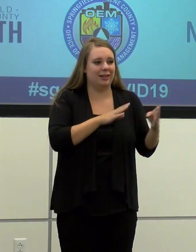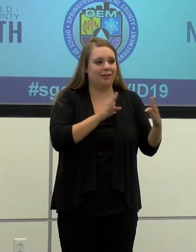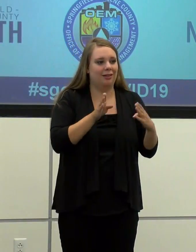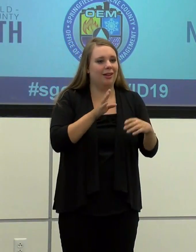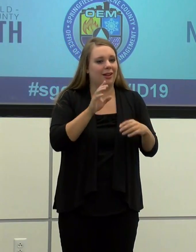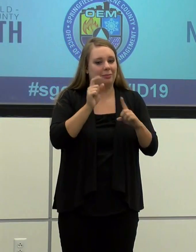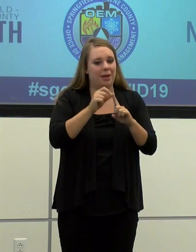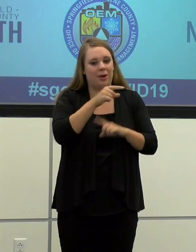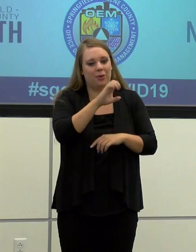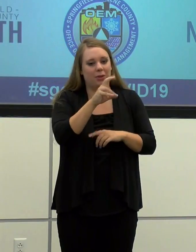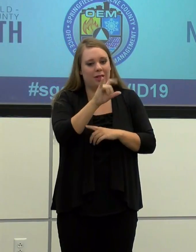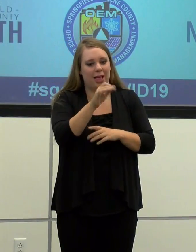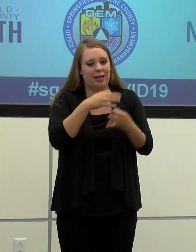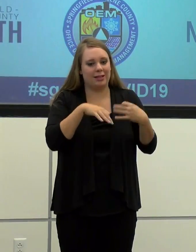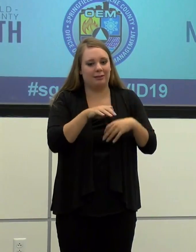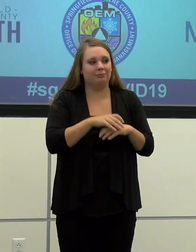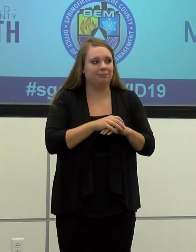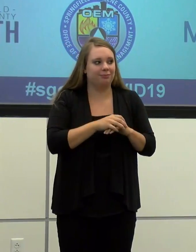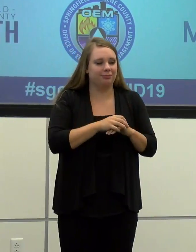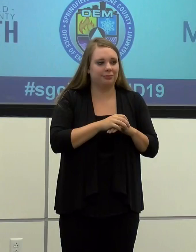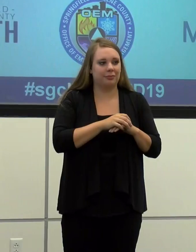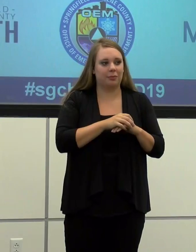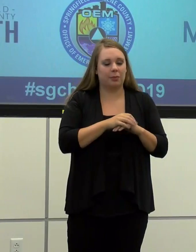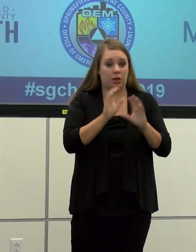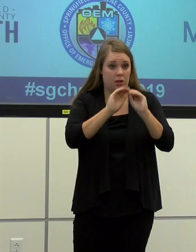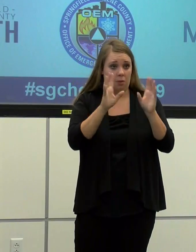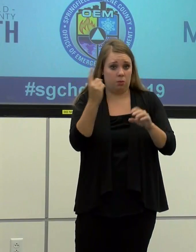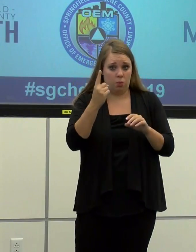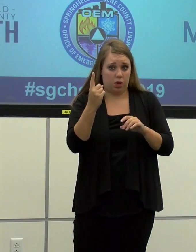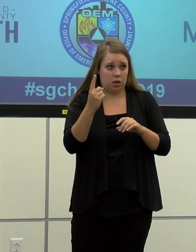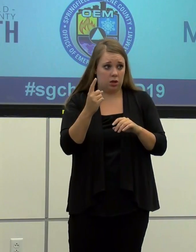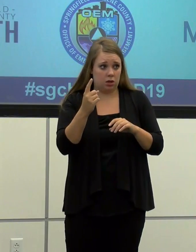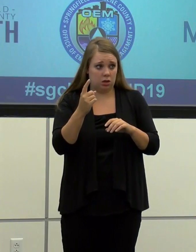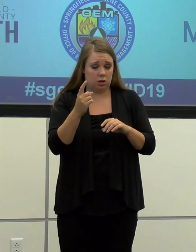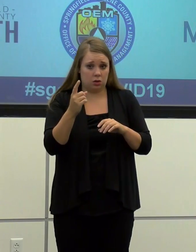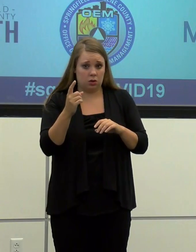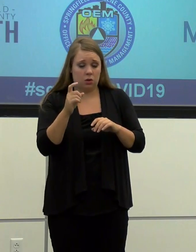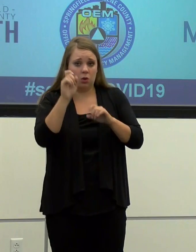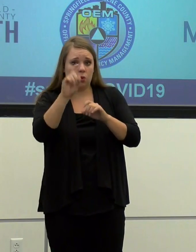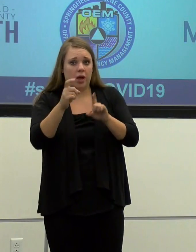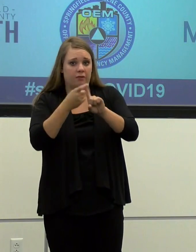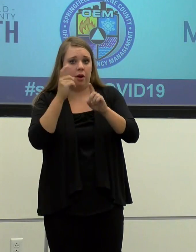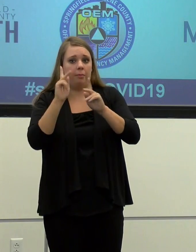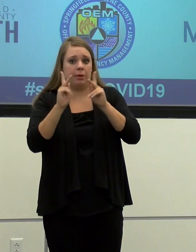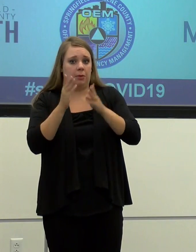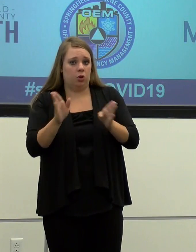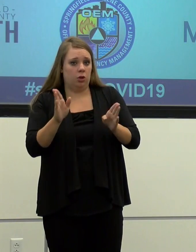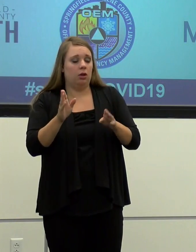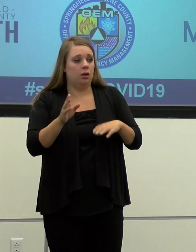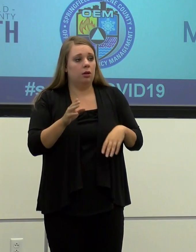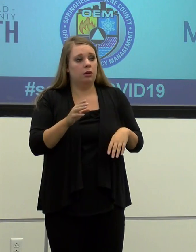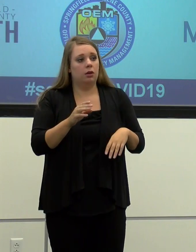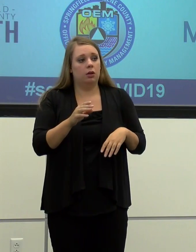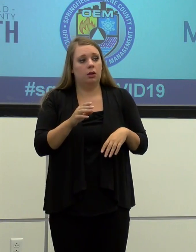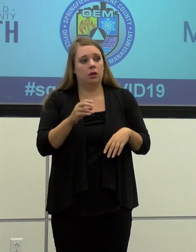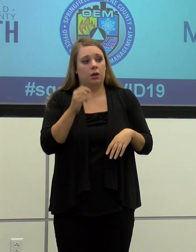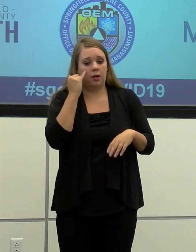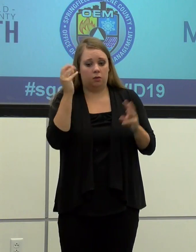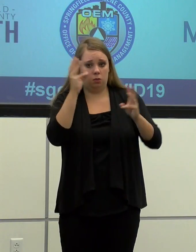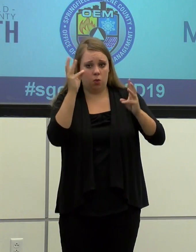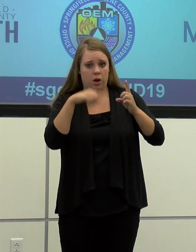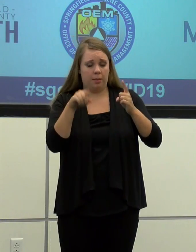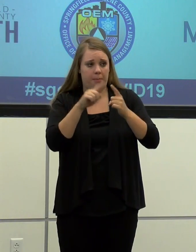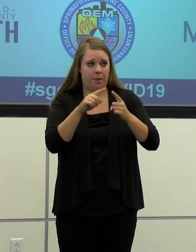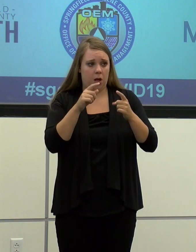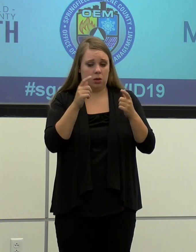figured I'd pick on you instead. Um, obviously one of the questions that I think the public has is, um, if we're worried about